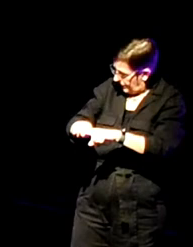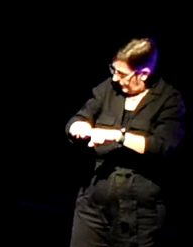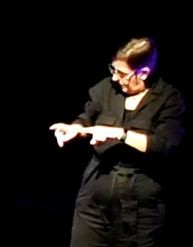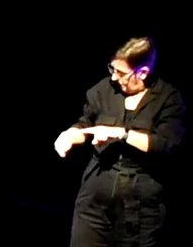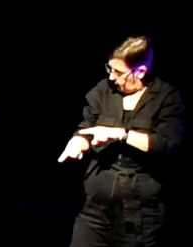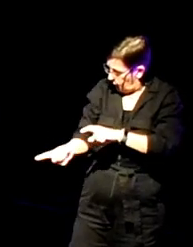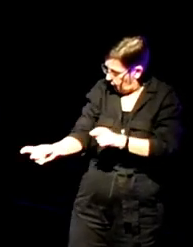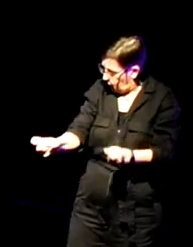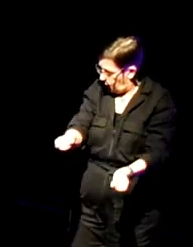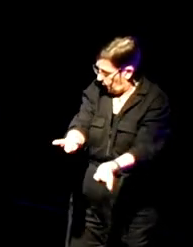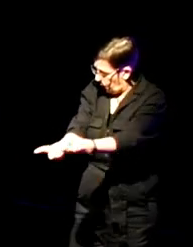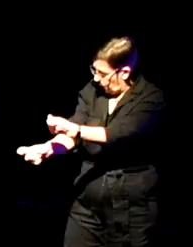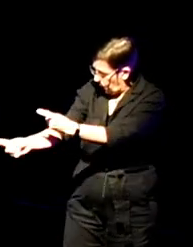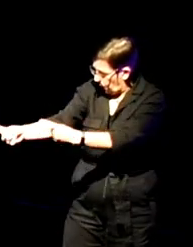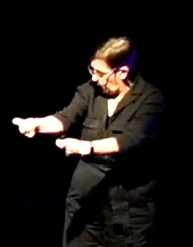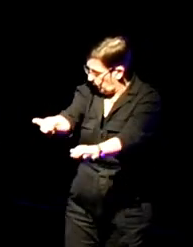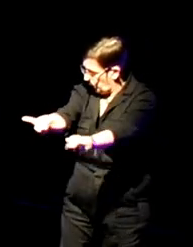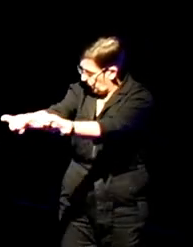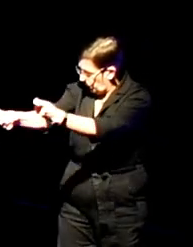out from underneath me.